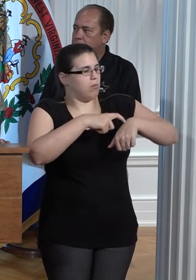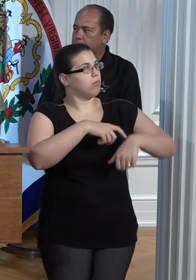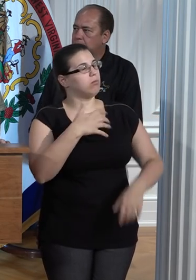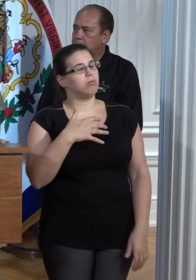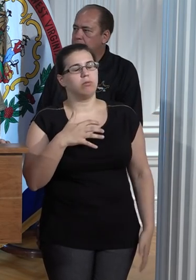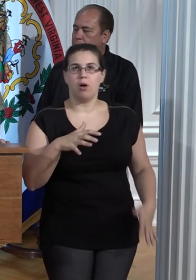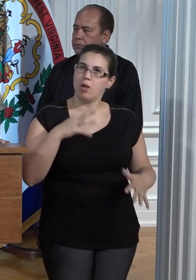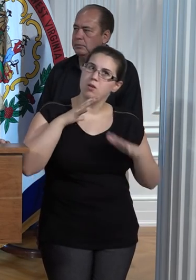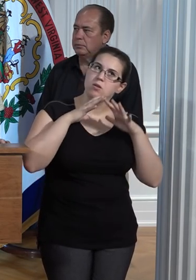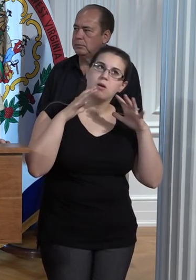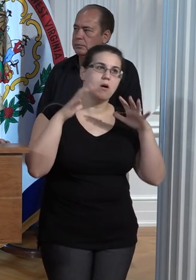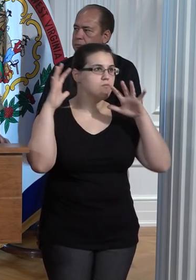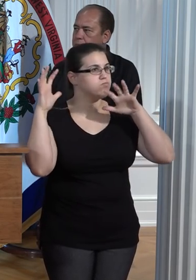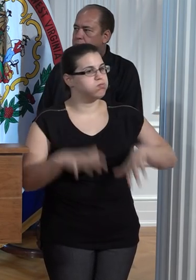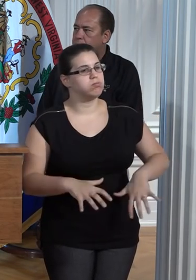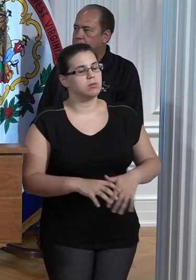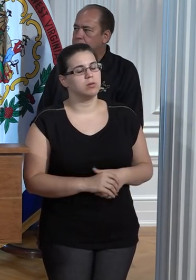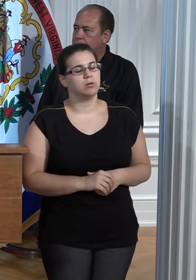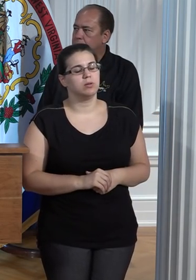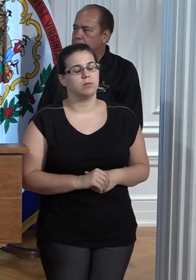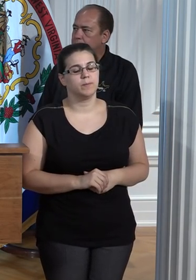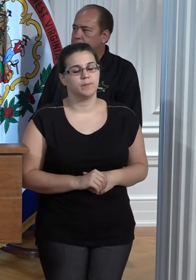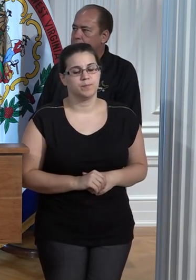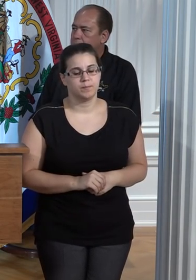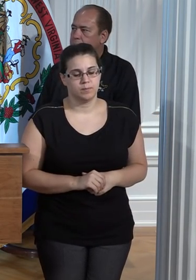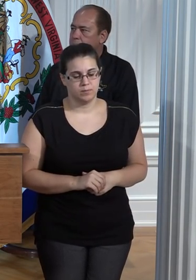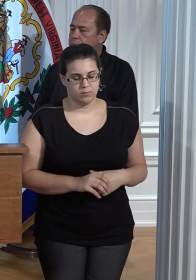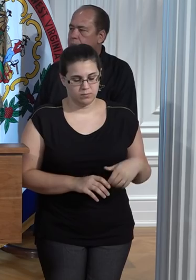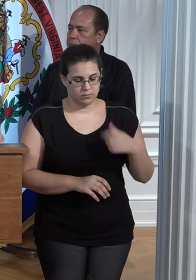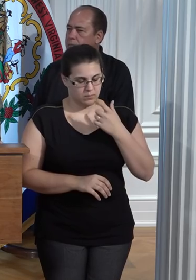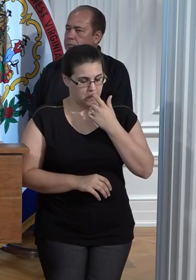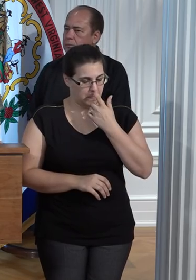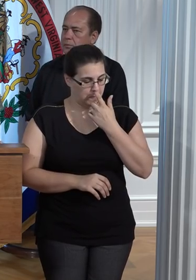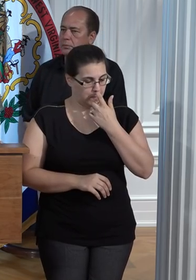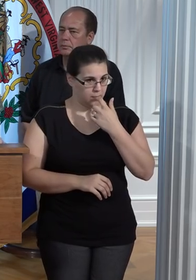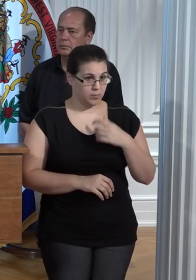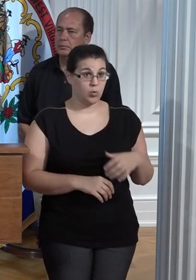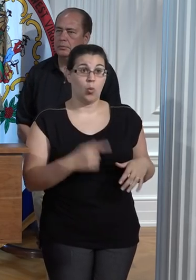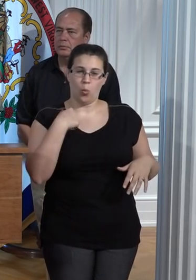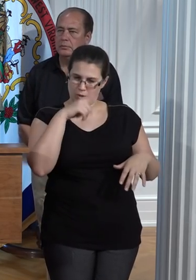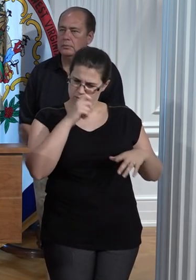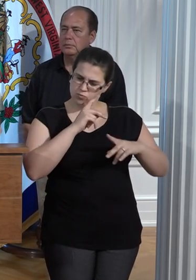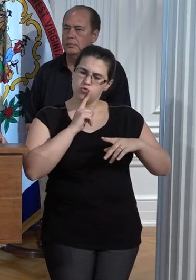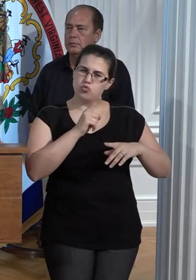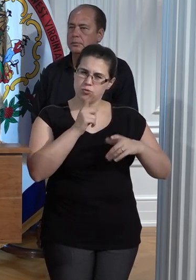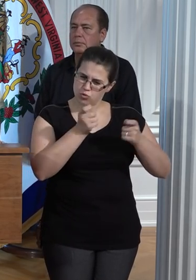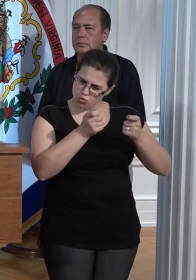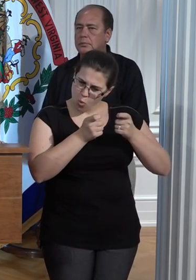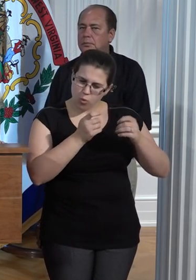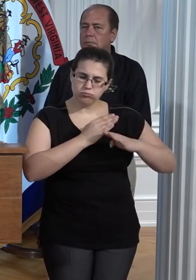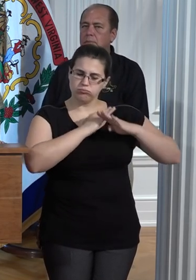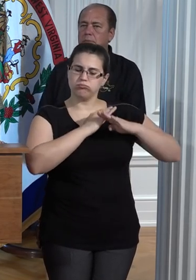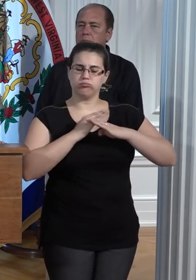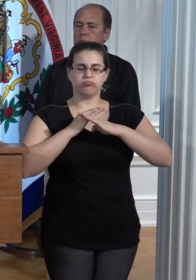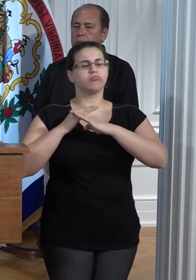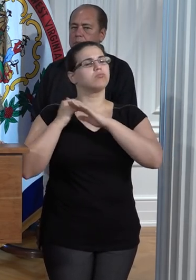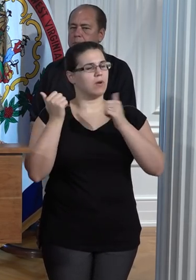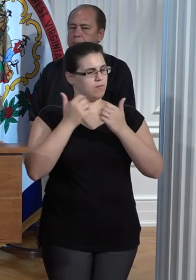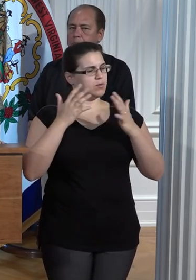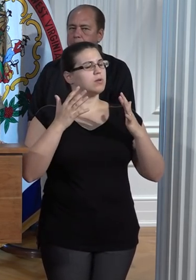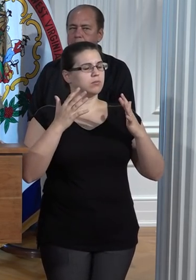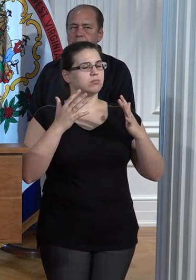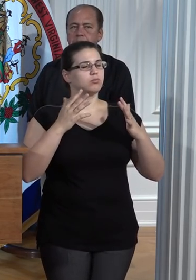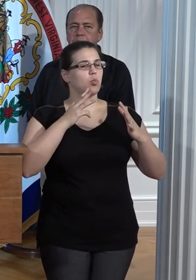significant, and the stability, the safety, and the structure, and the control through the Corps of Engineers